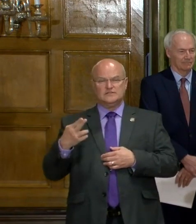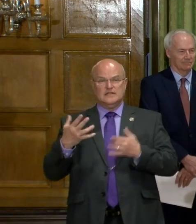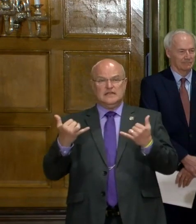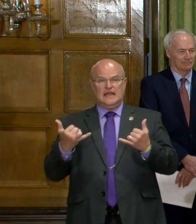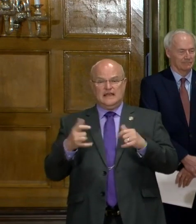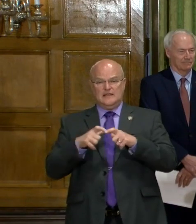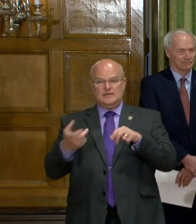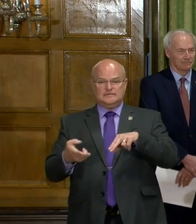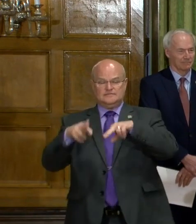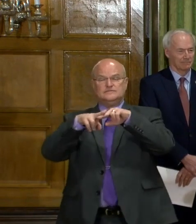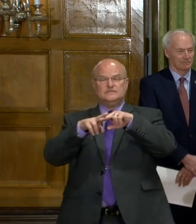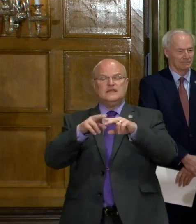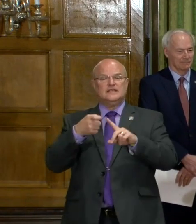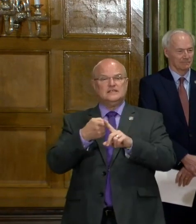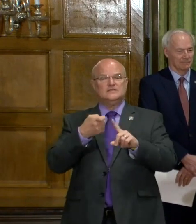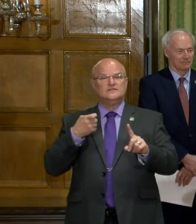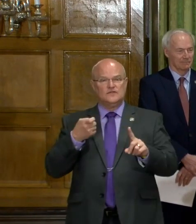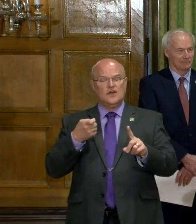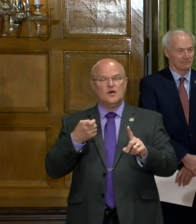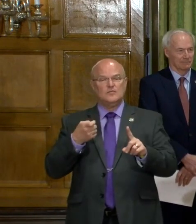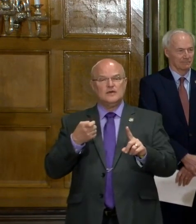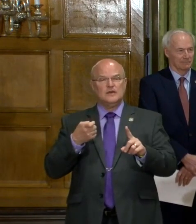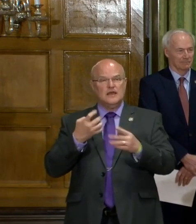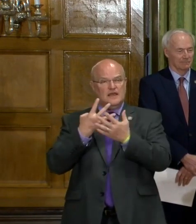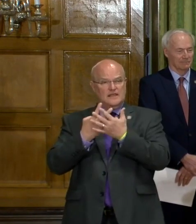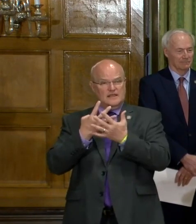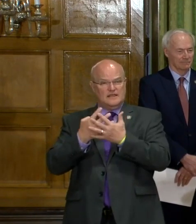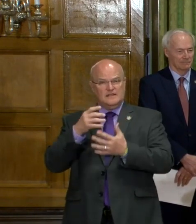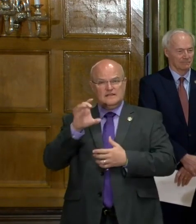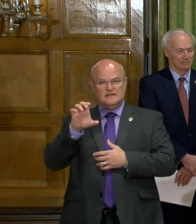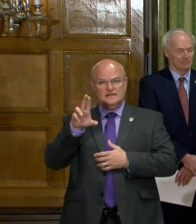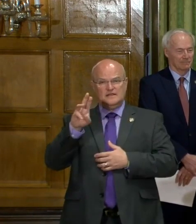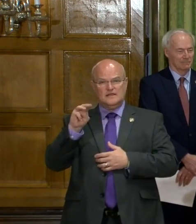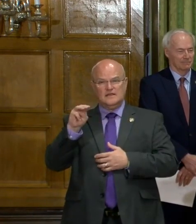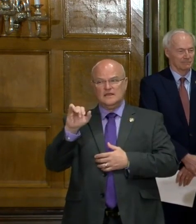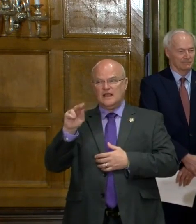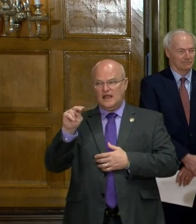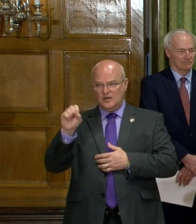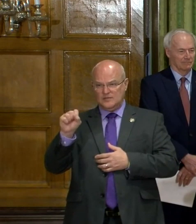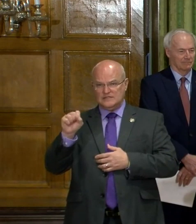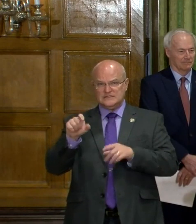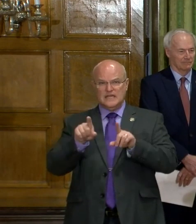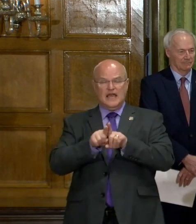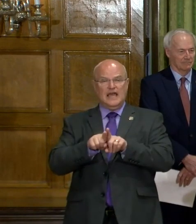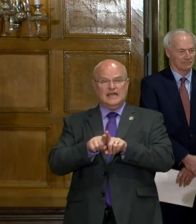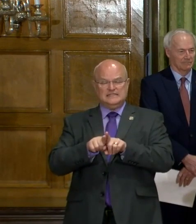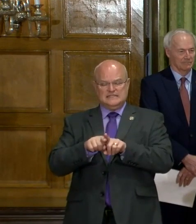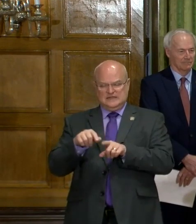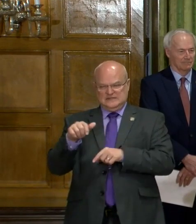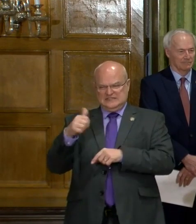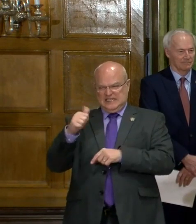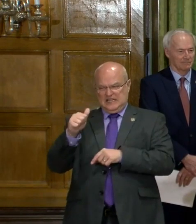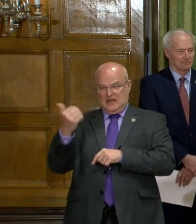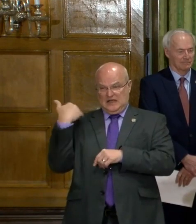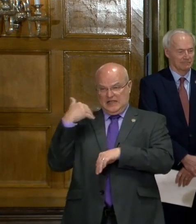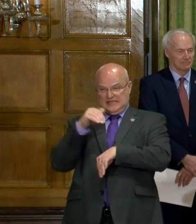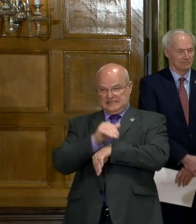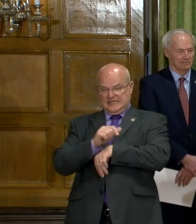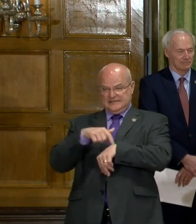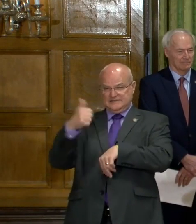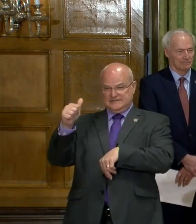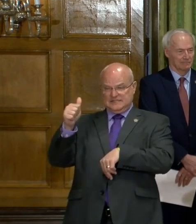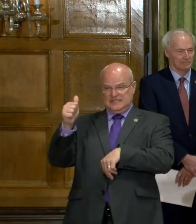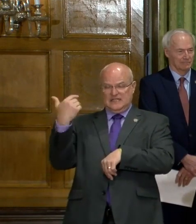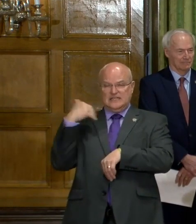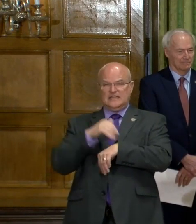is really from the Cummins unit. As of 10 o'clock last night, we